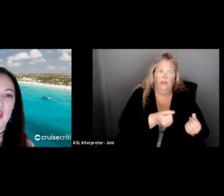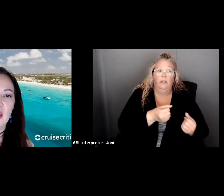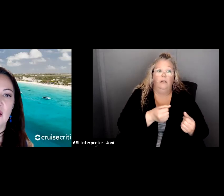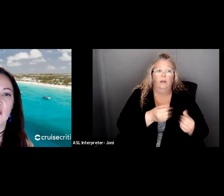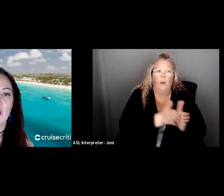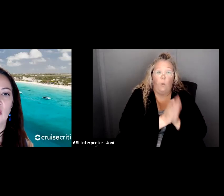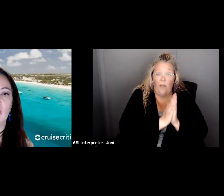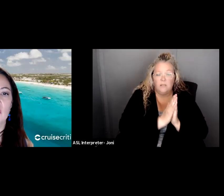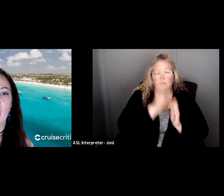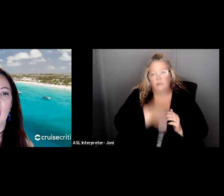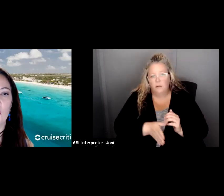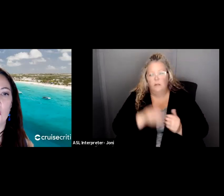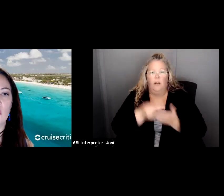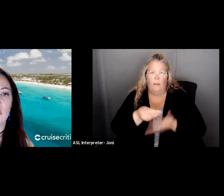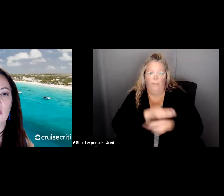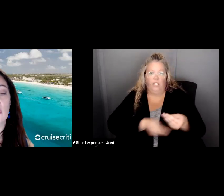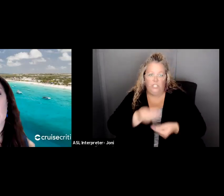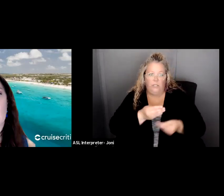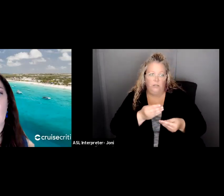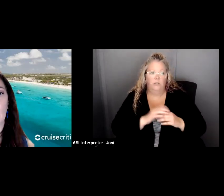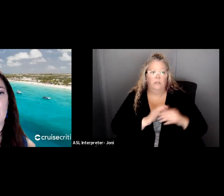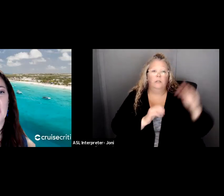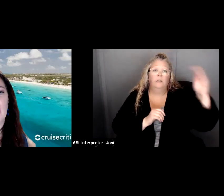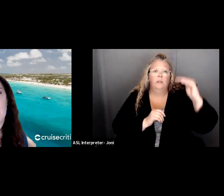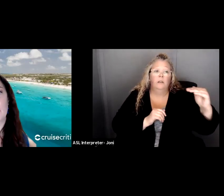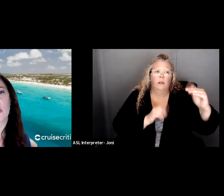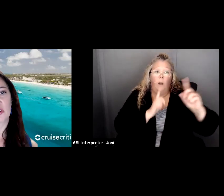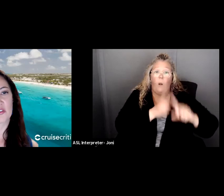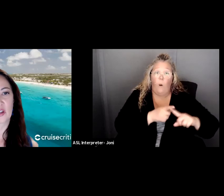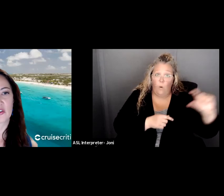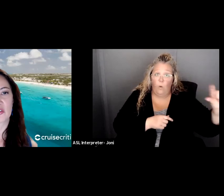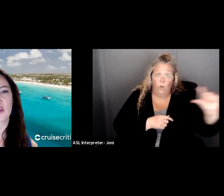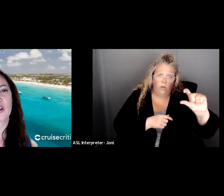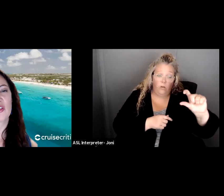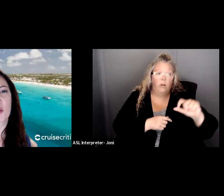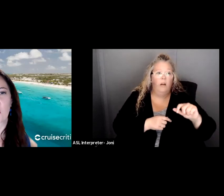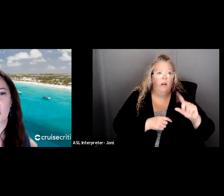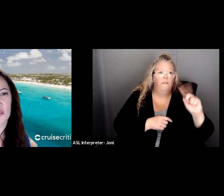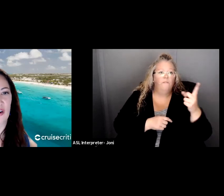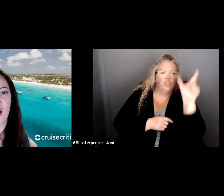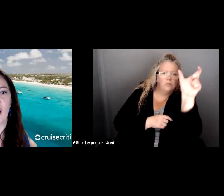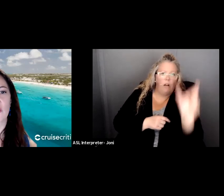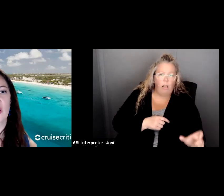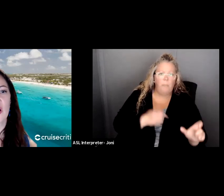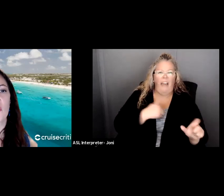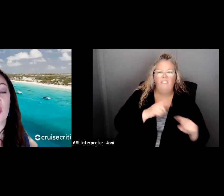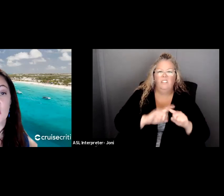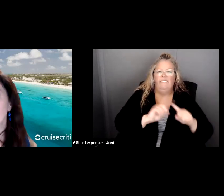underneath that. And then there's, um, there's the first column and it has different sections. So you're going to think about personnel